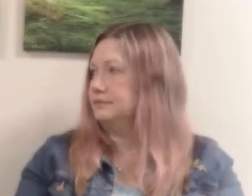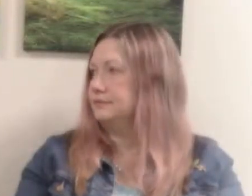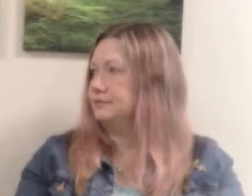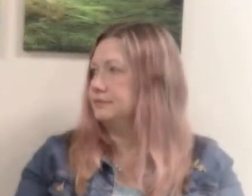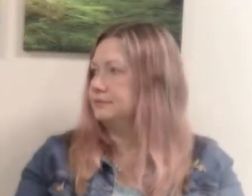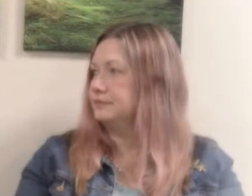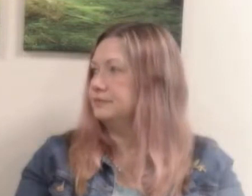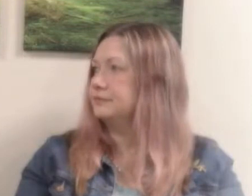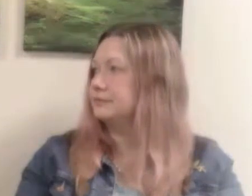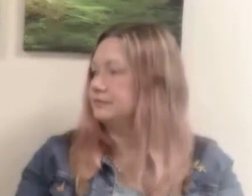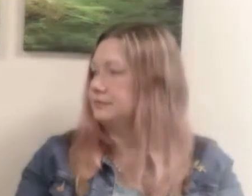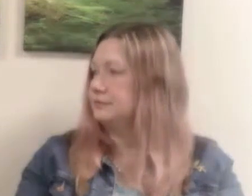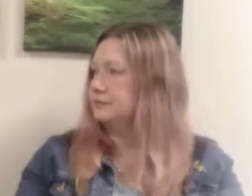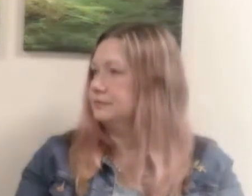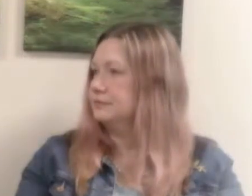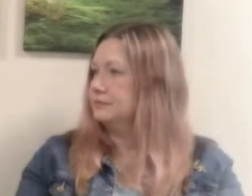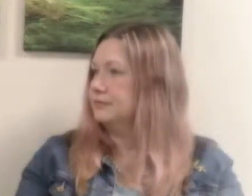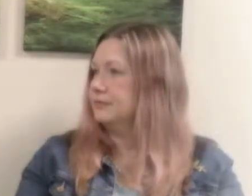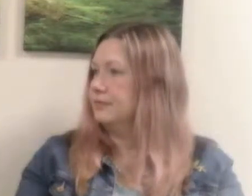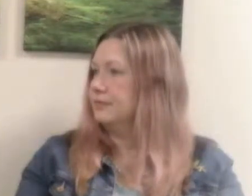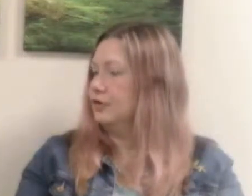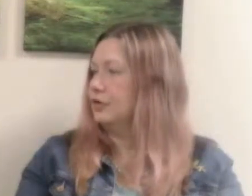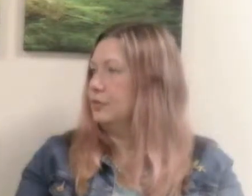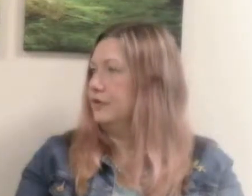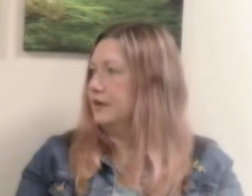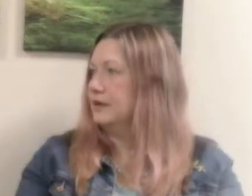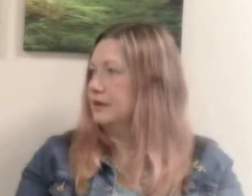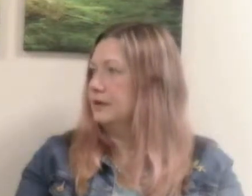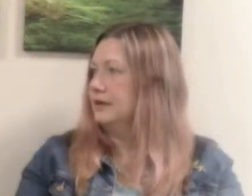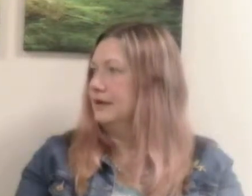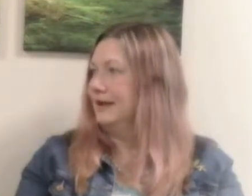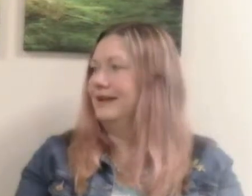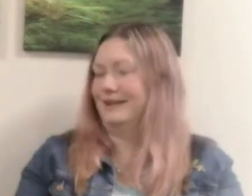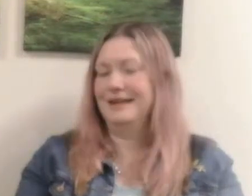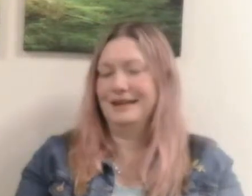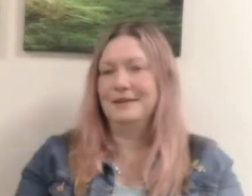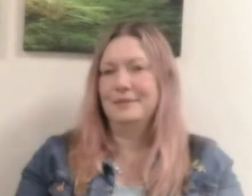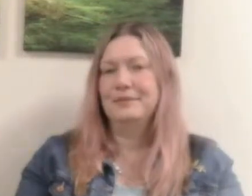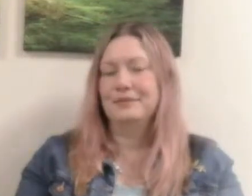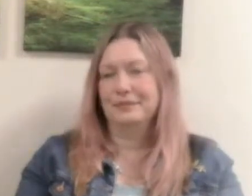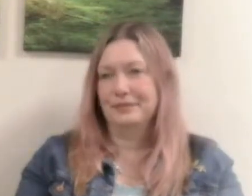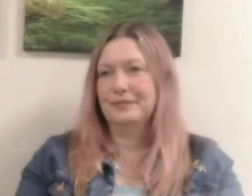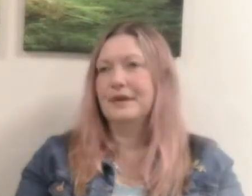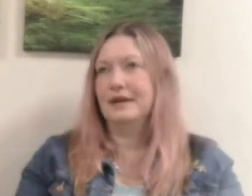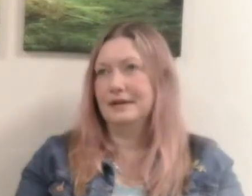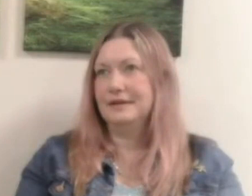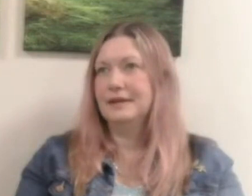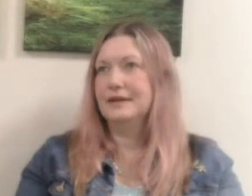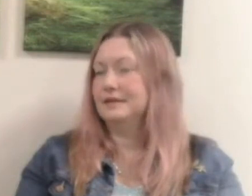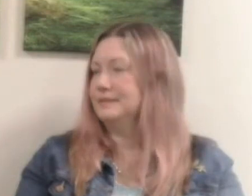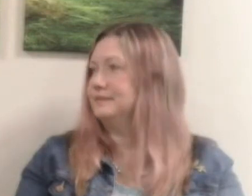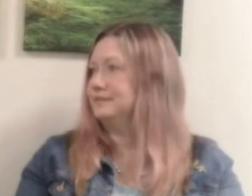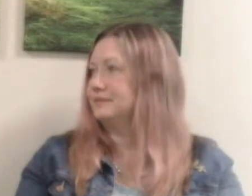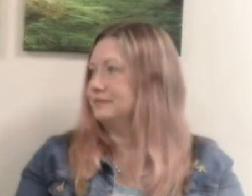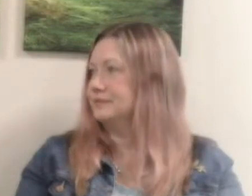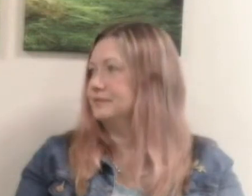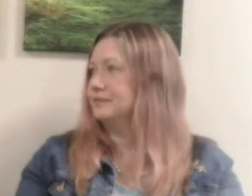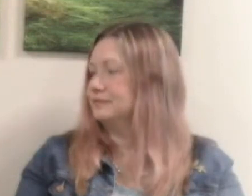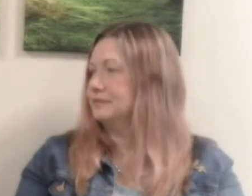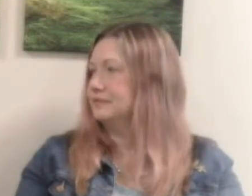so you've got faith but you aren't doing anything good you're not gonna move anything you're not gonna move anything that's a waste yeah and if you've got if you're doing all these really good things